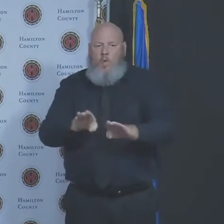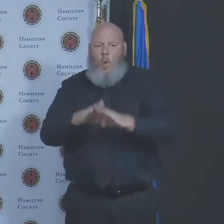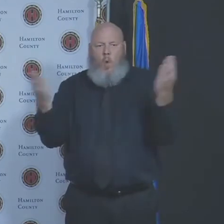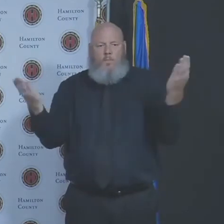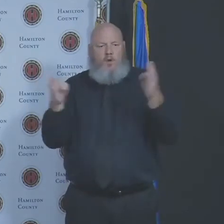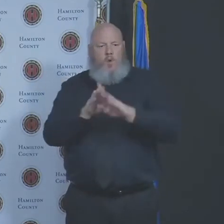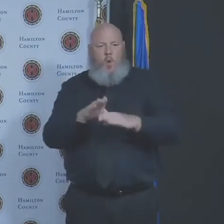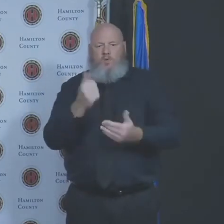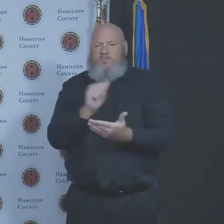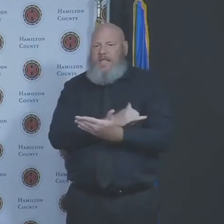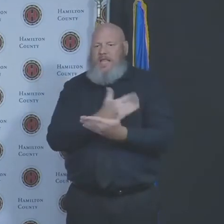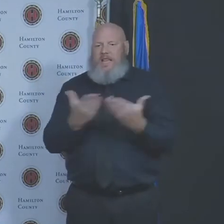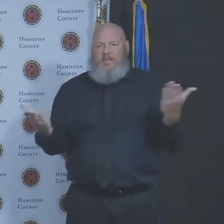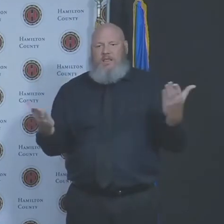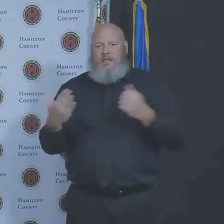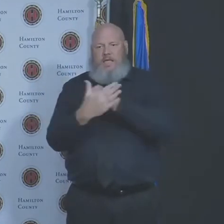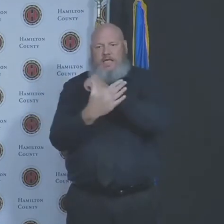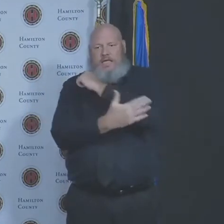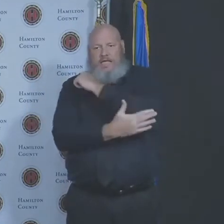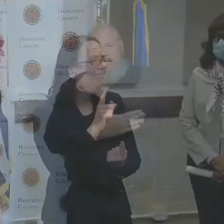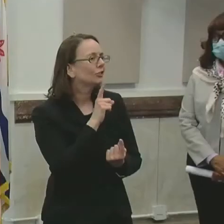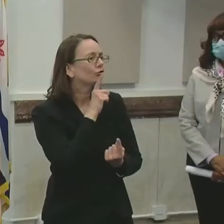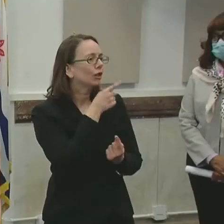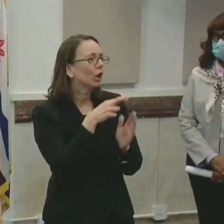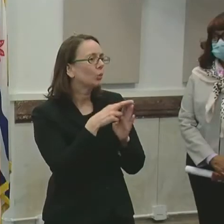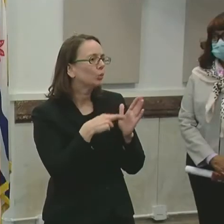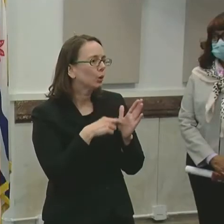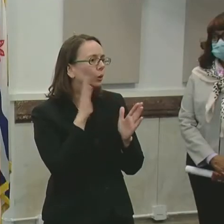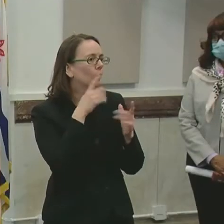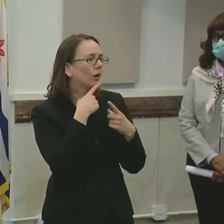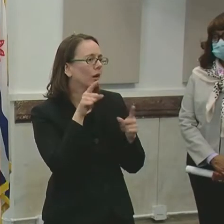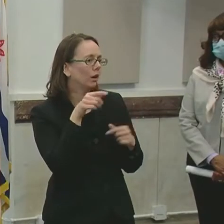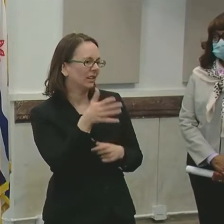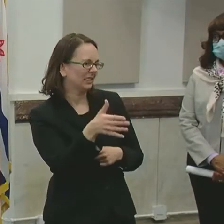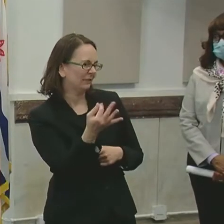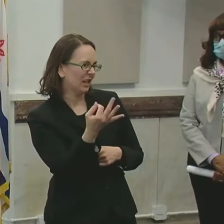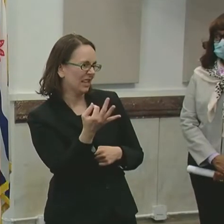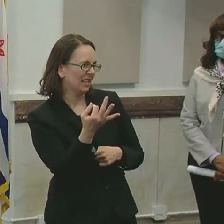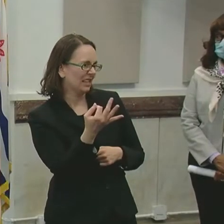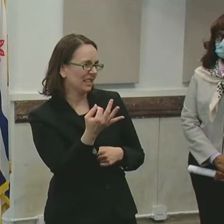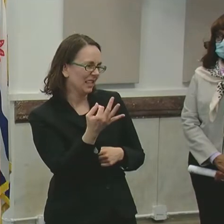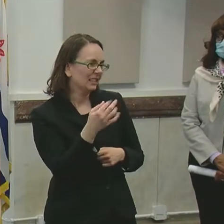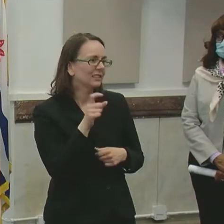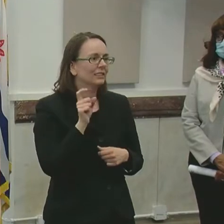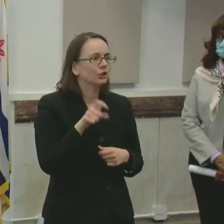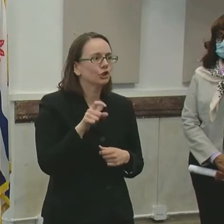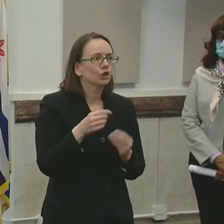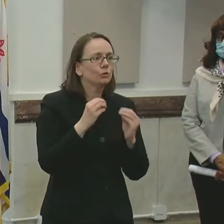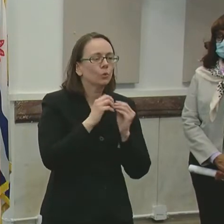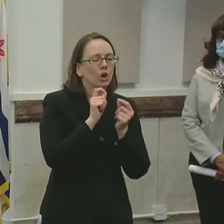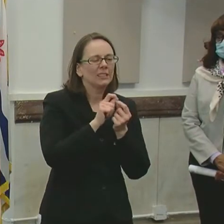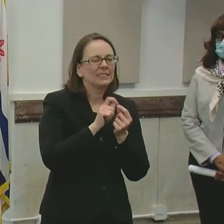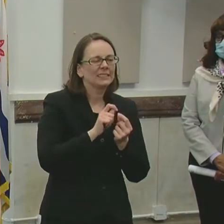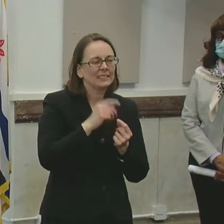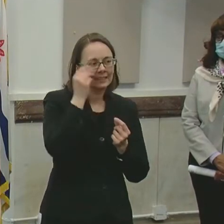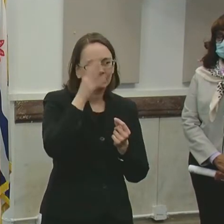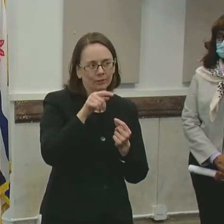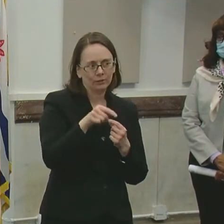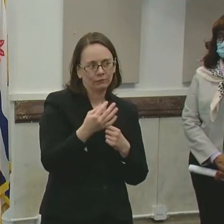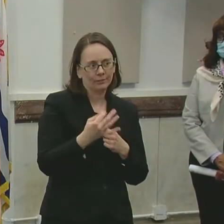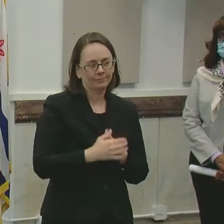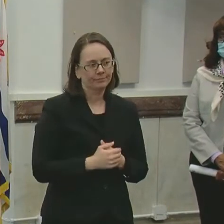not our role. The health commissioner has that capability. Cincinnati Mayor John Cranley said he expects the state to issue guidelines Friday.